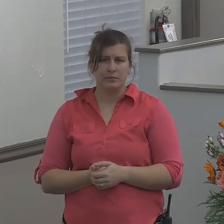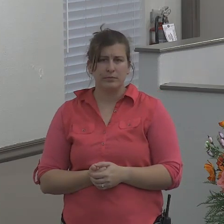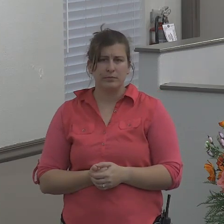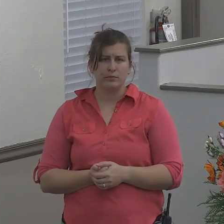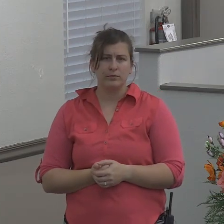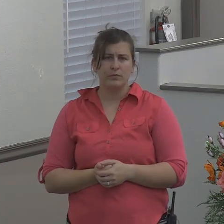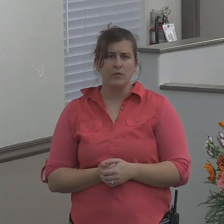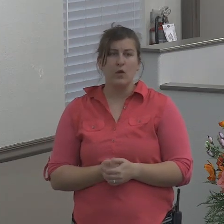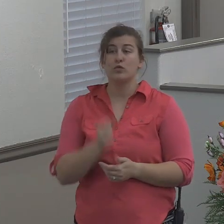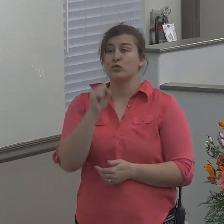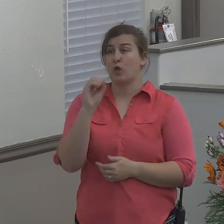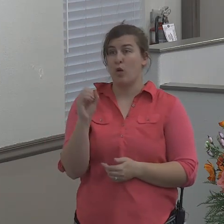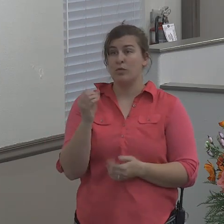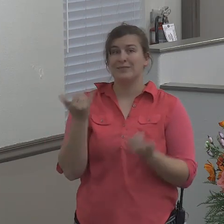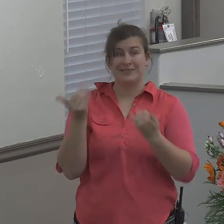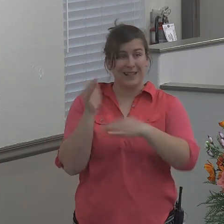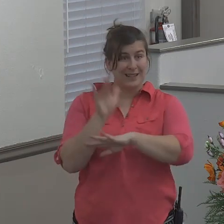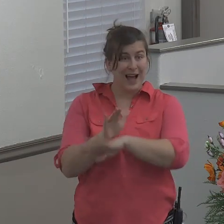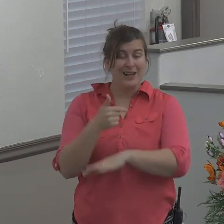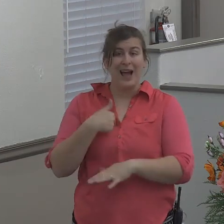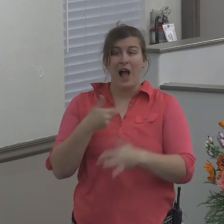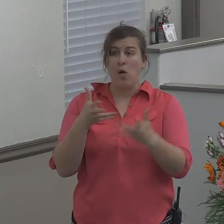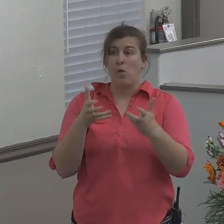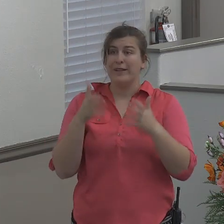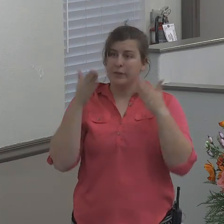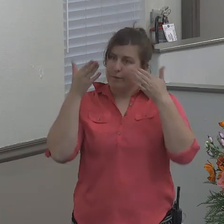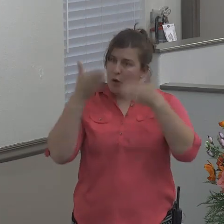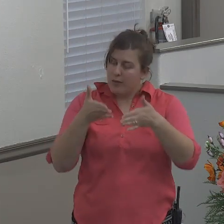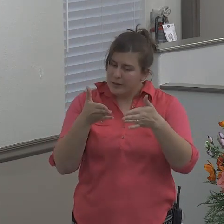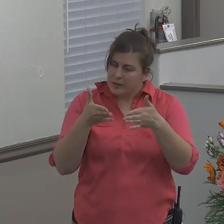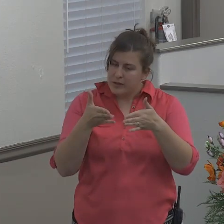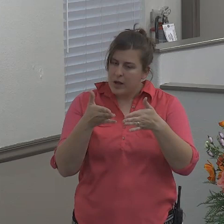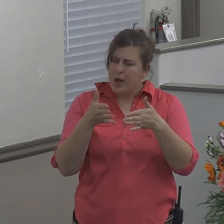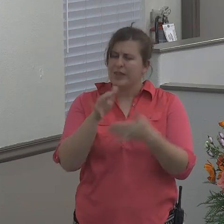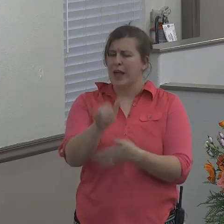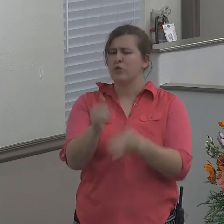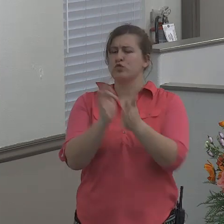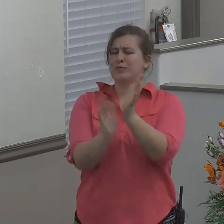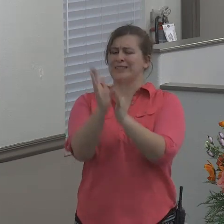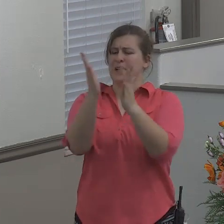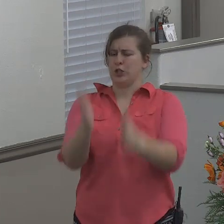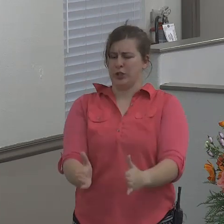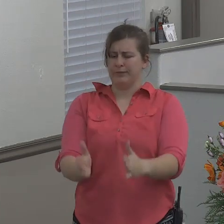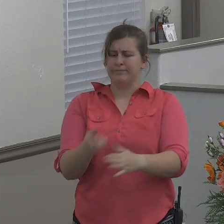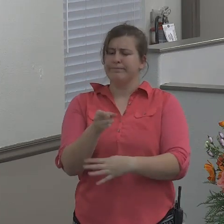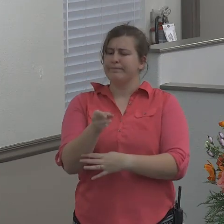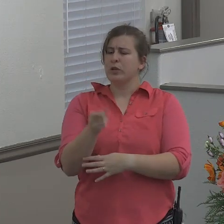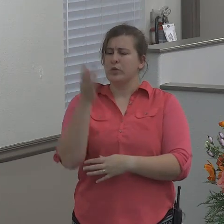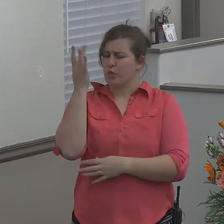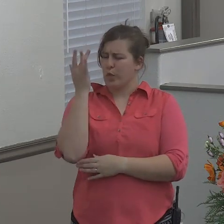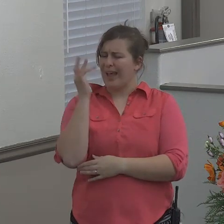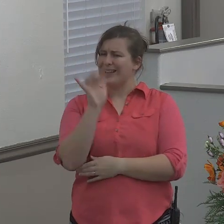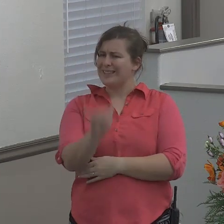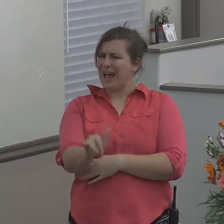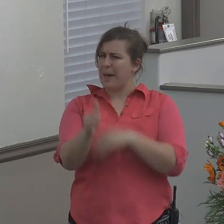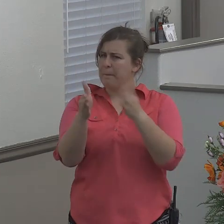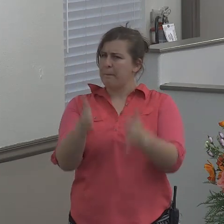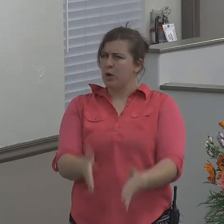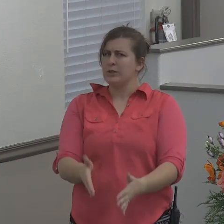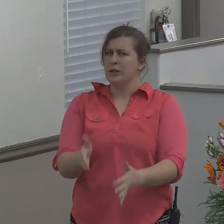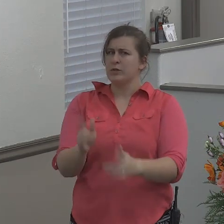So, tonight I'm going to focus on the Christian and why the Christian runs away.